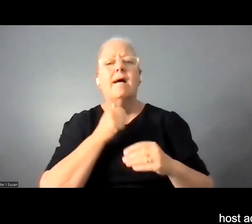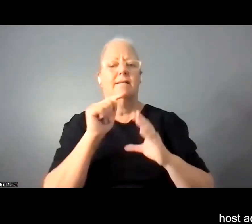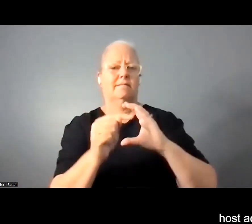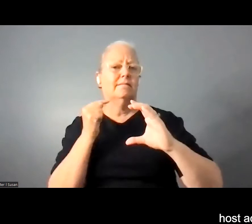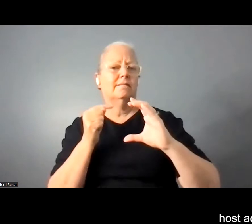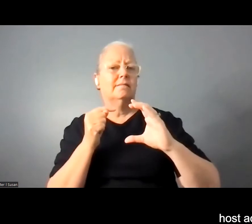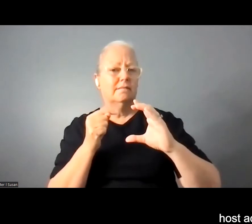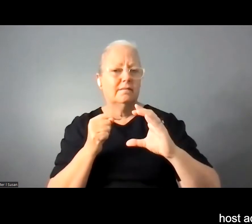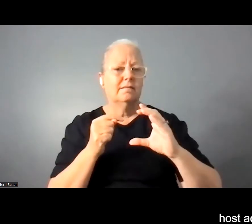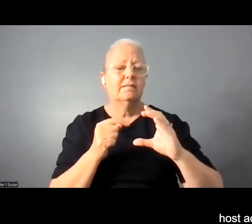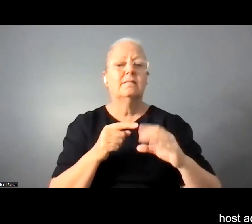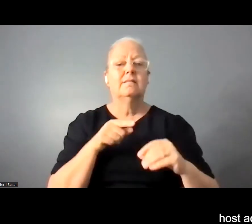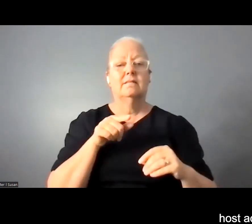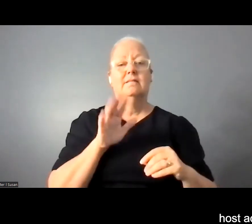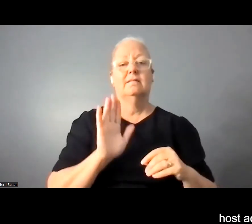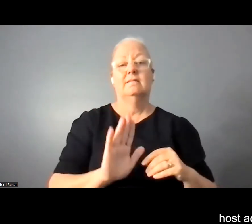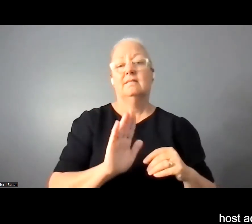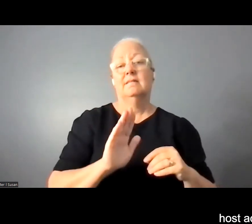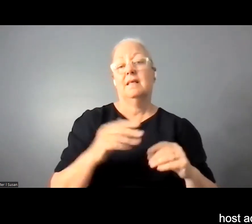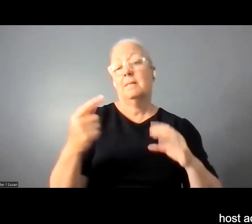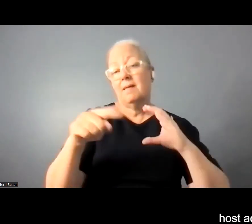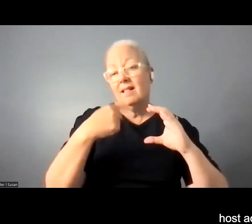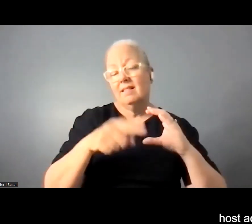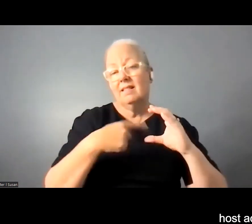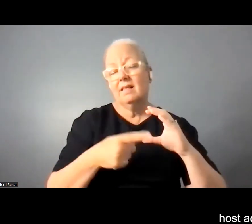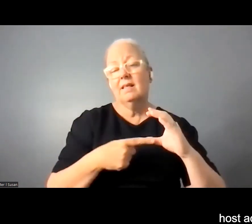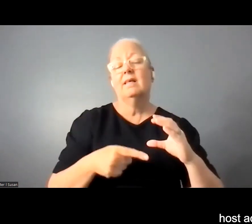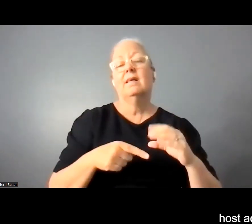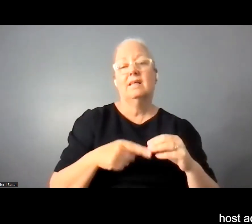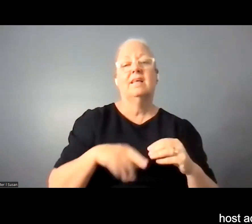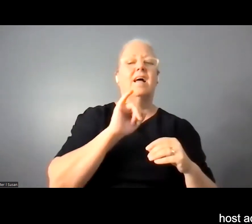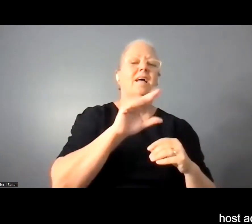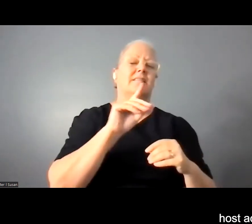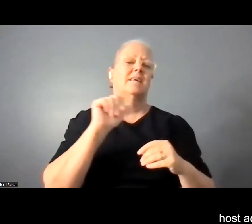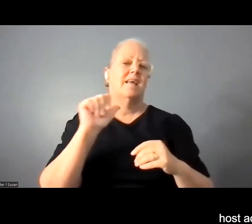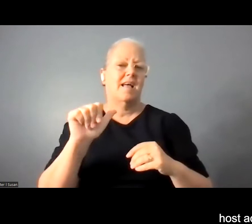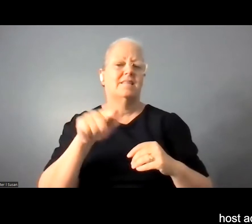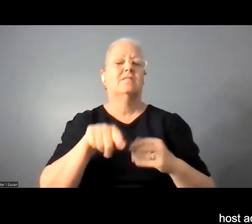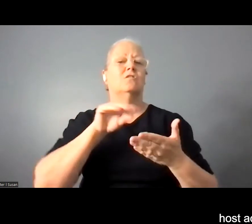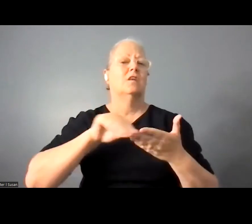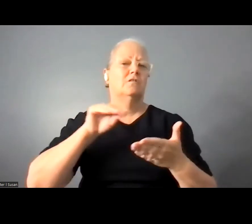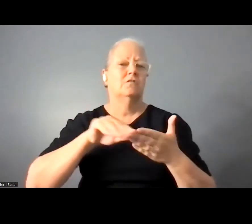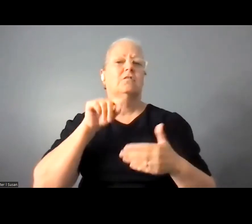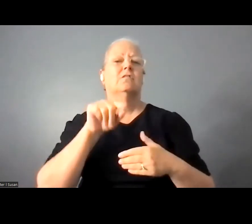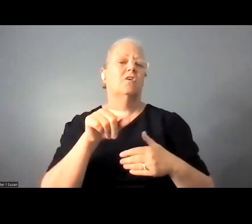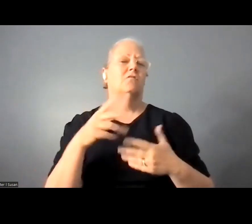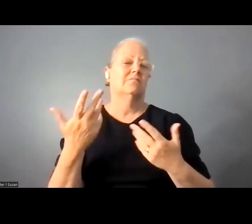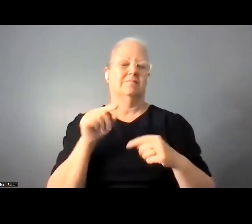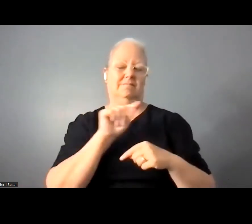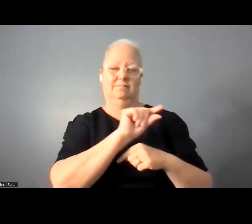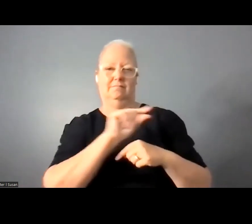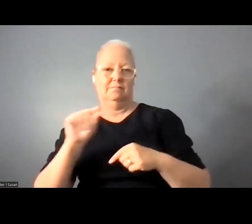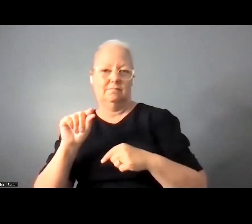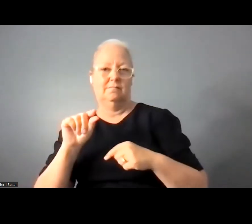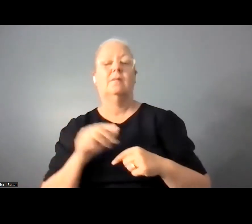host account or email webinars at ida-secretariat.org and the team